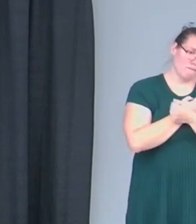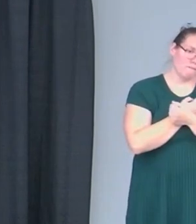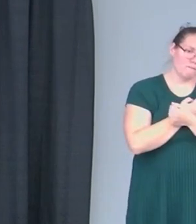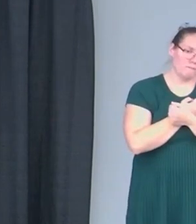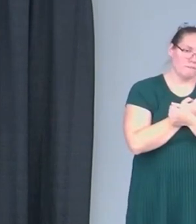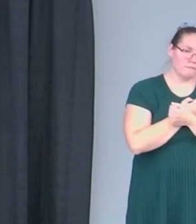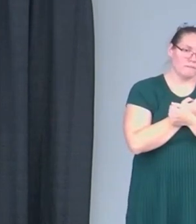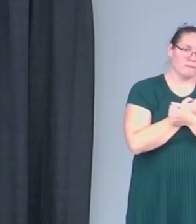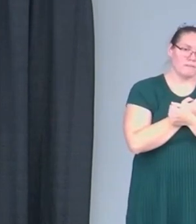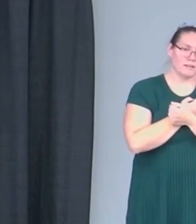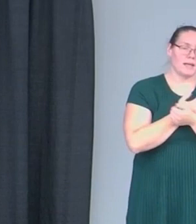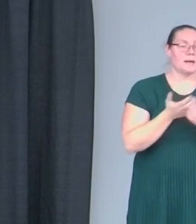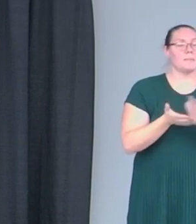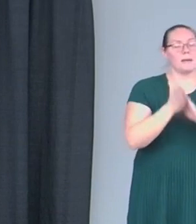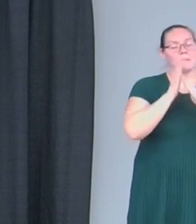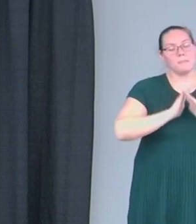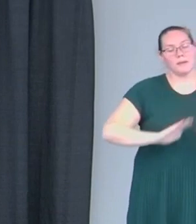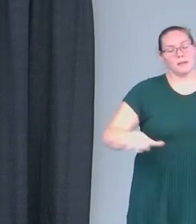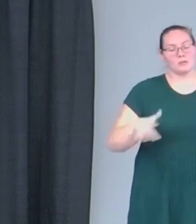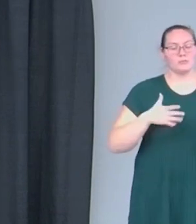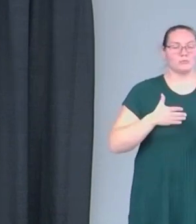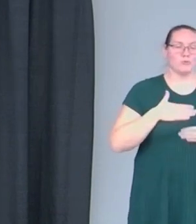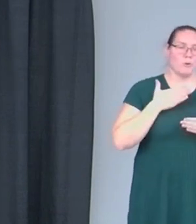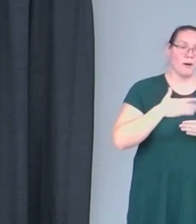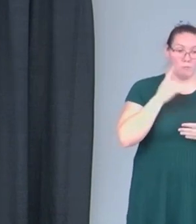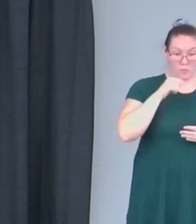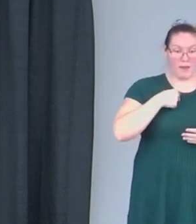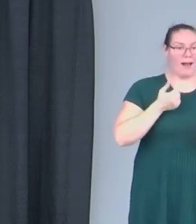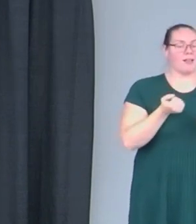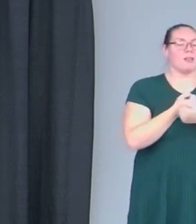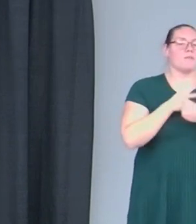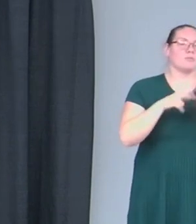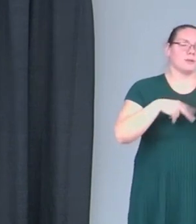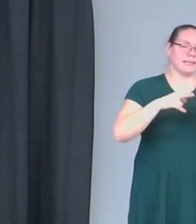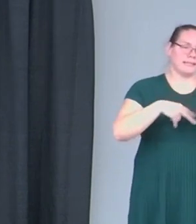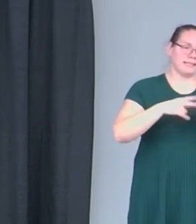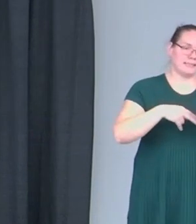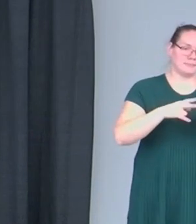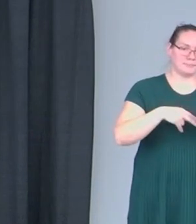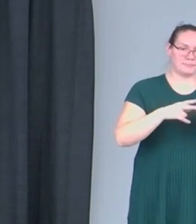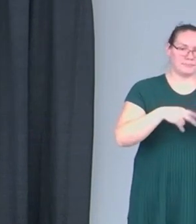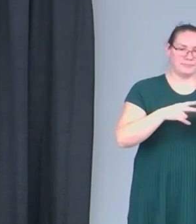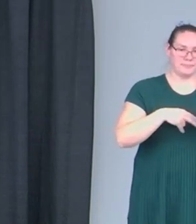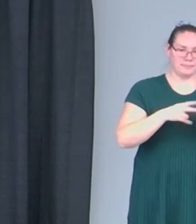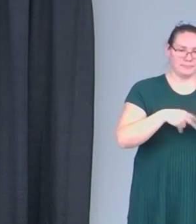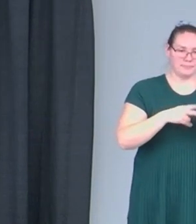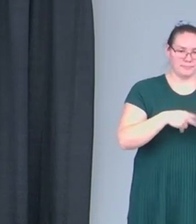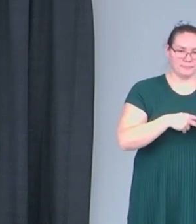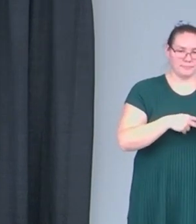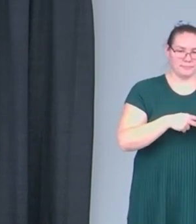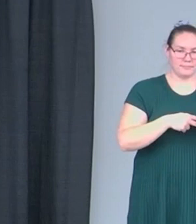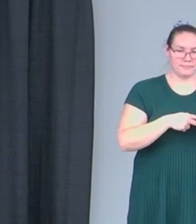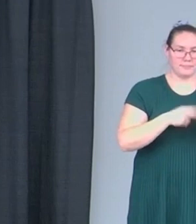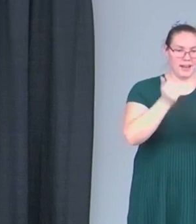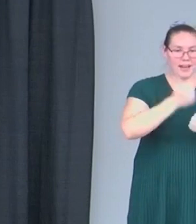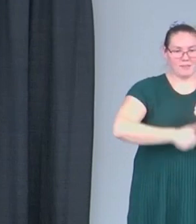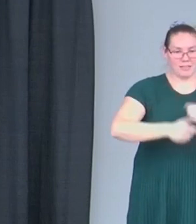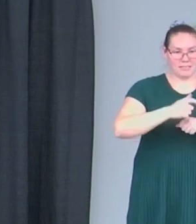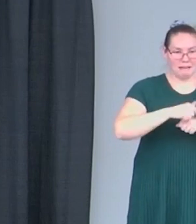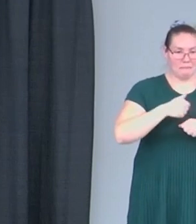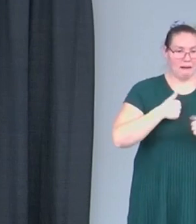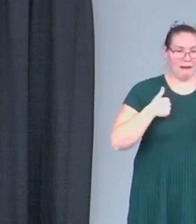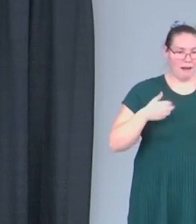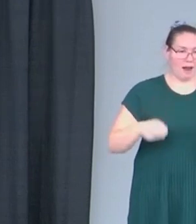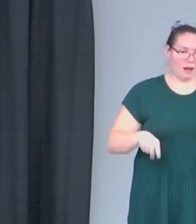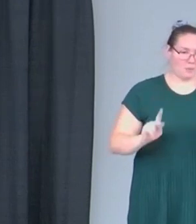Because that should bring you peace and joy. Rather, for me, I love reading. So every time I have an